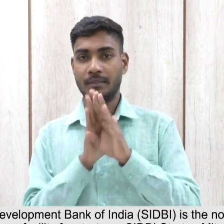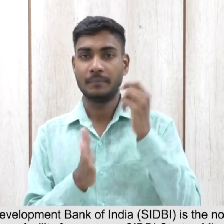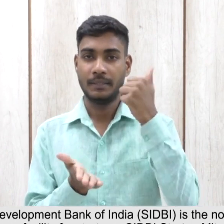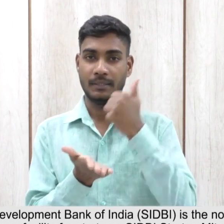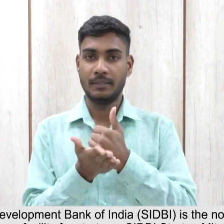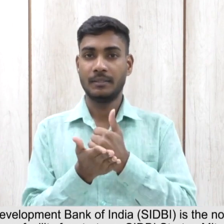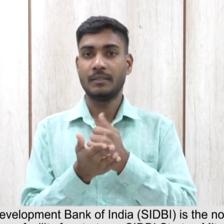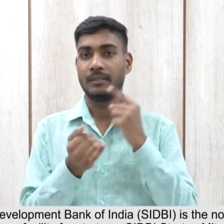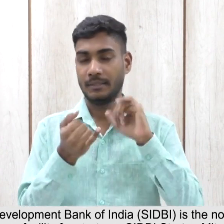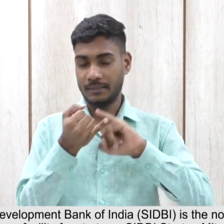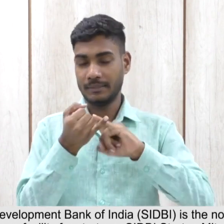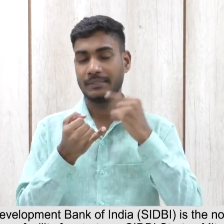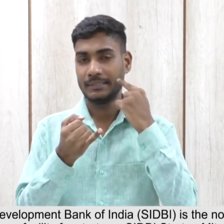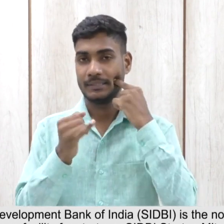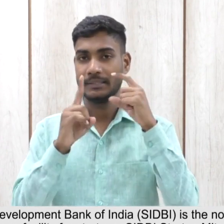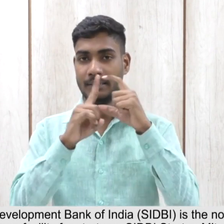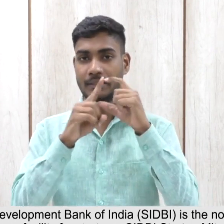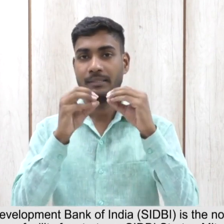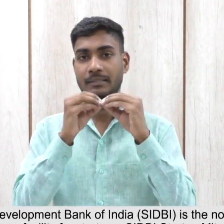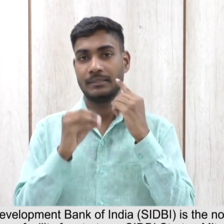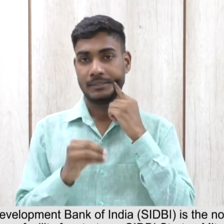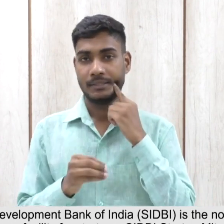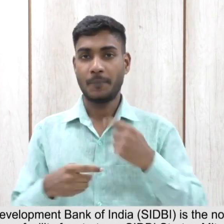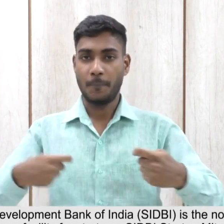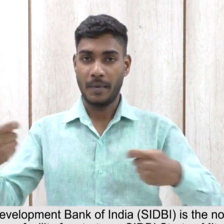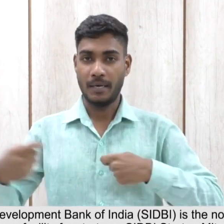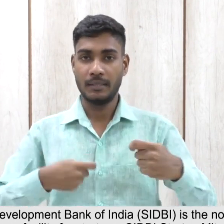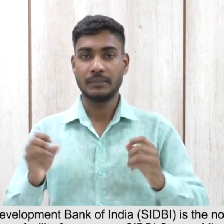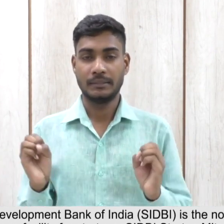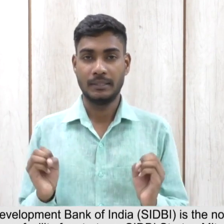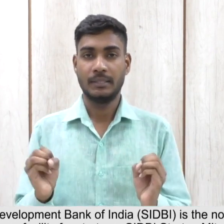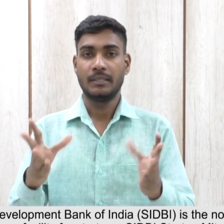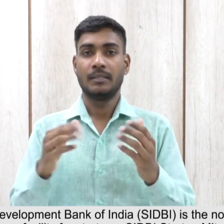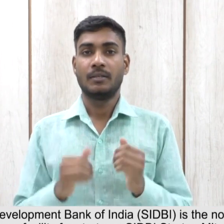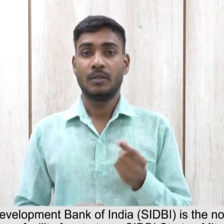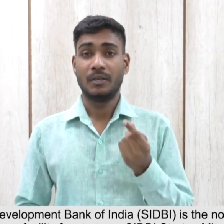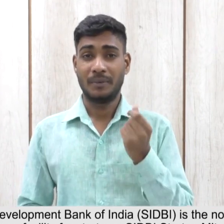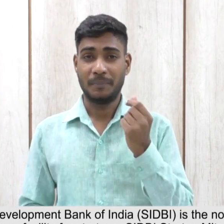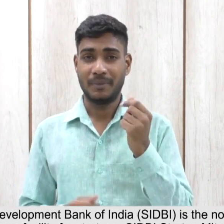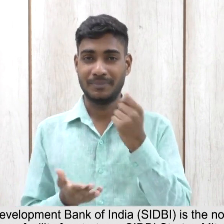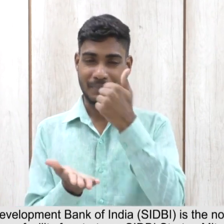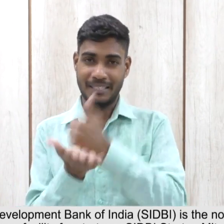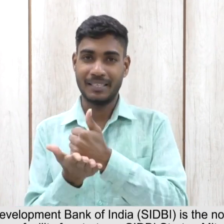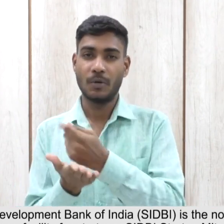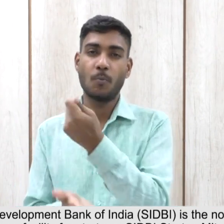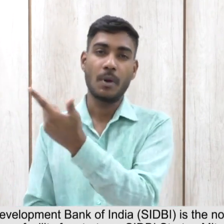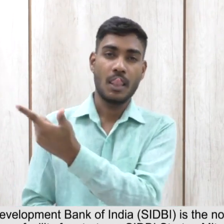nodal public central bank for providing subsidized loan facility for start-ups.